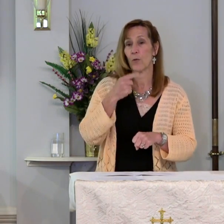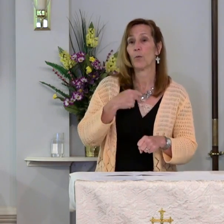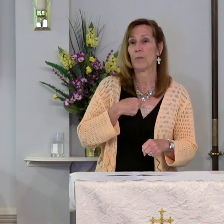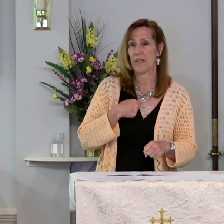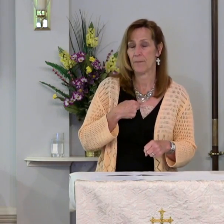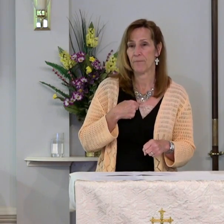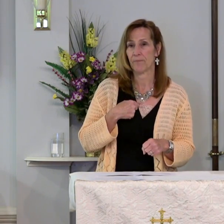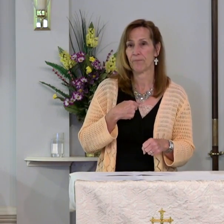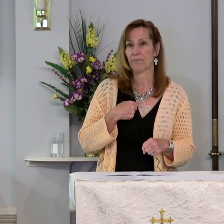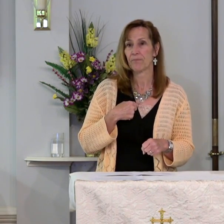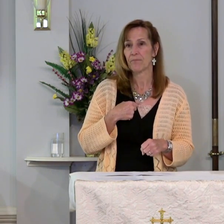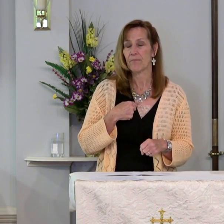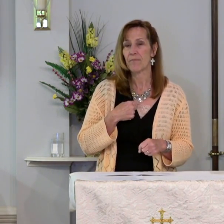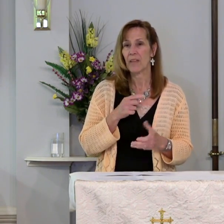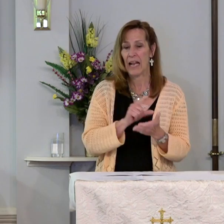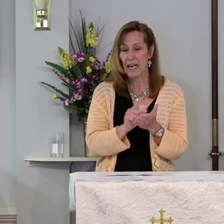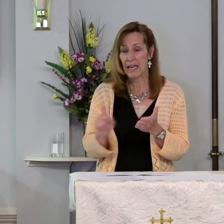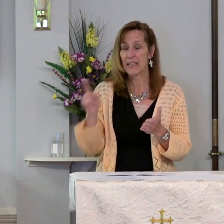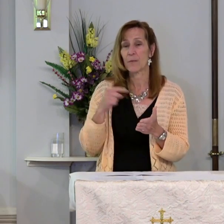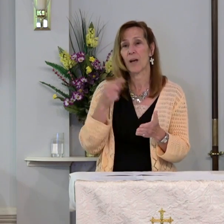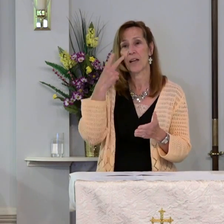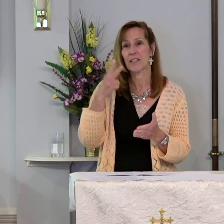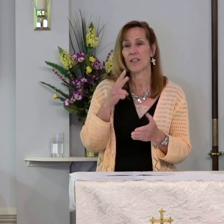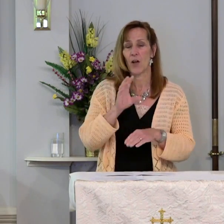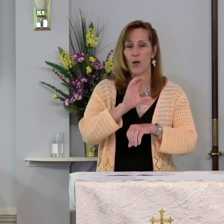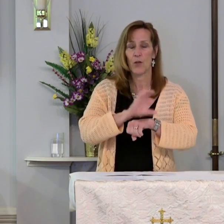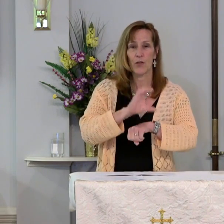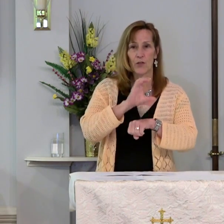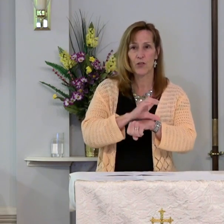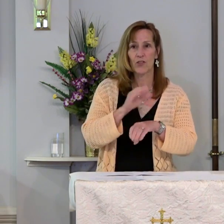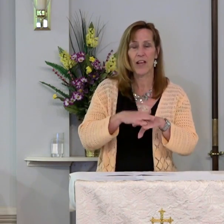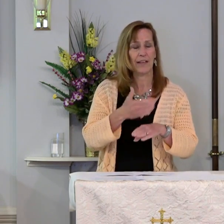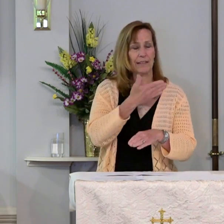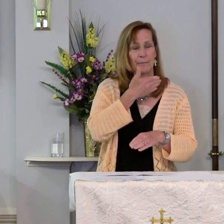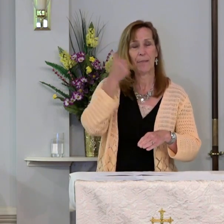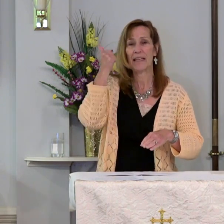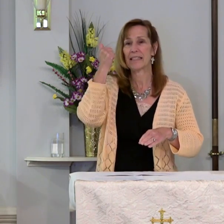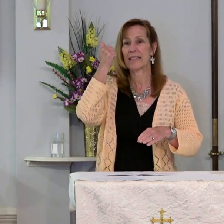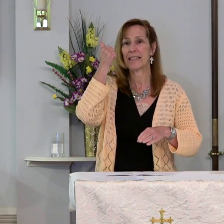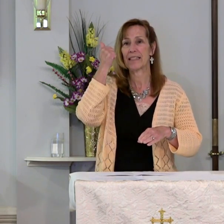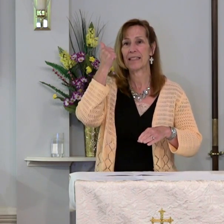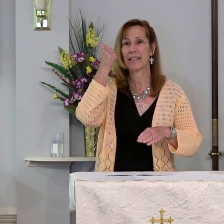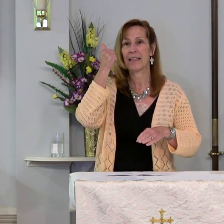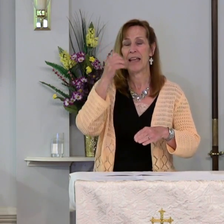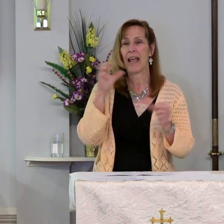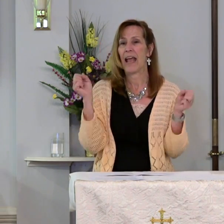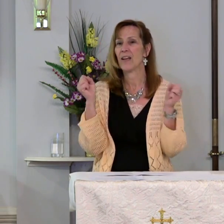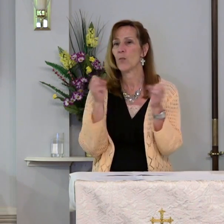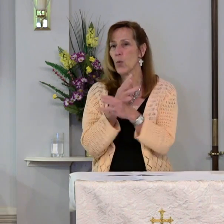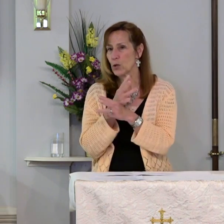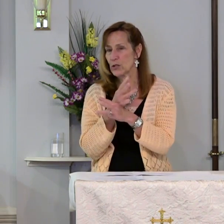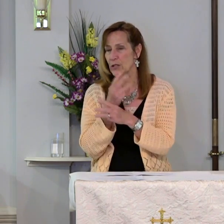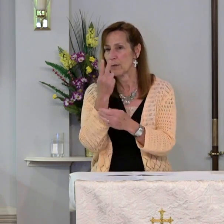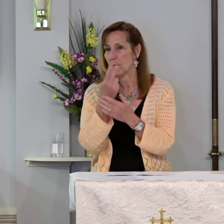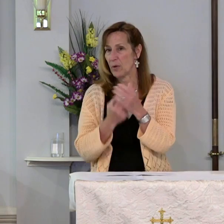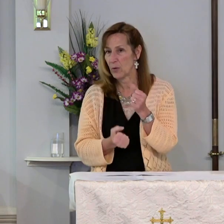last week I saw the church at its best and its worst